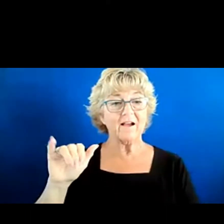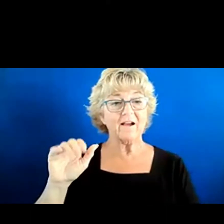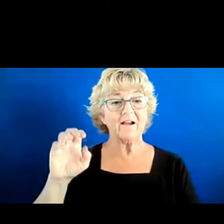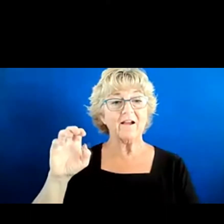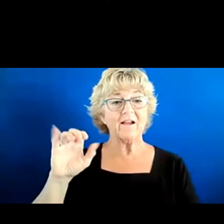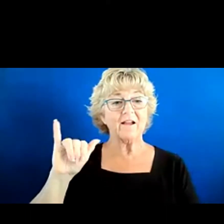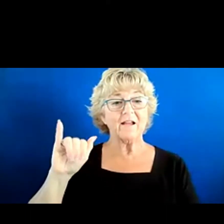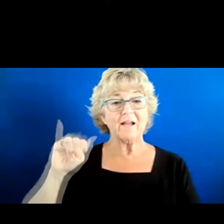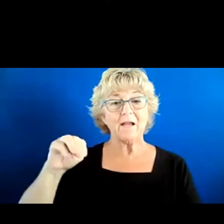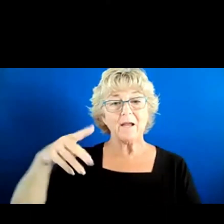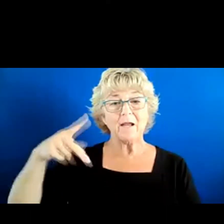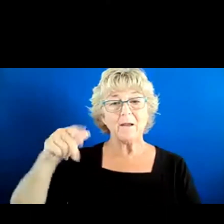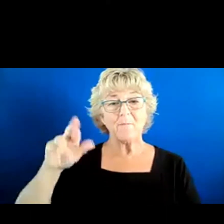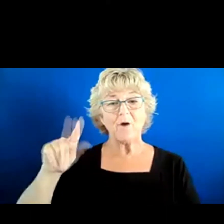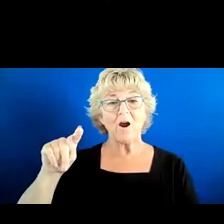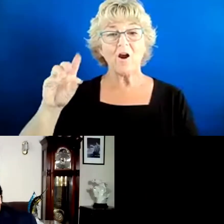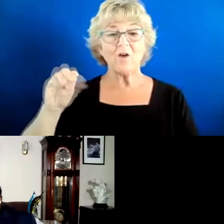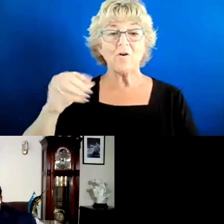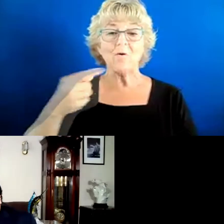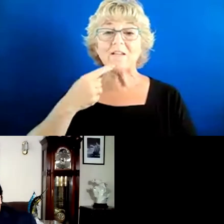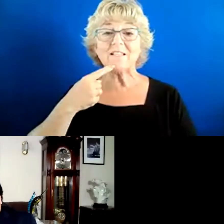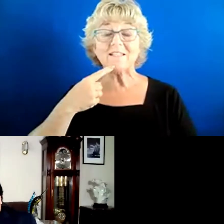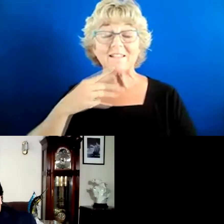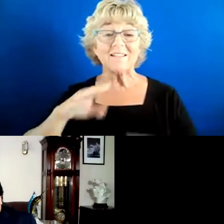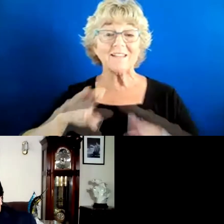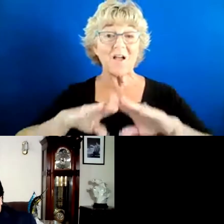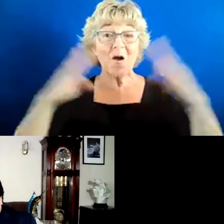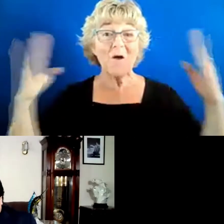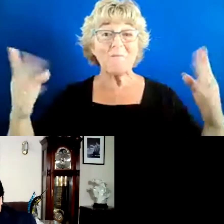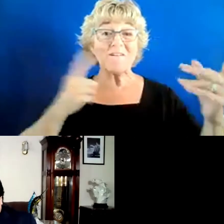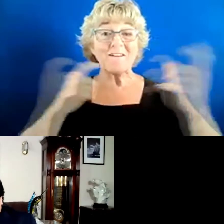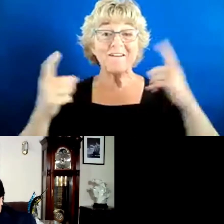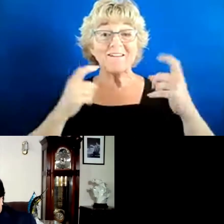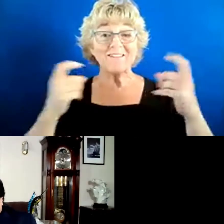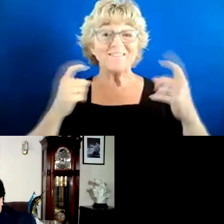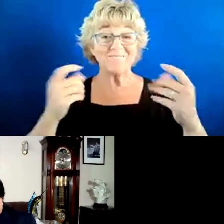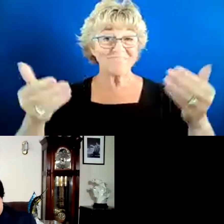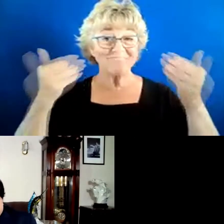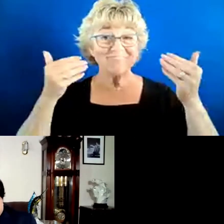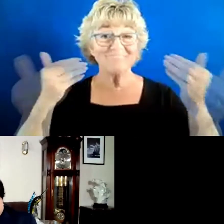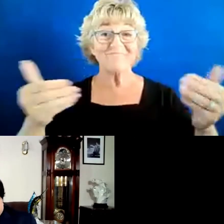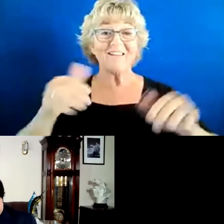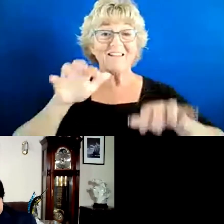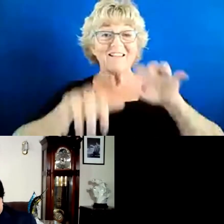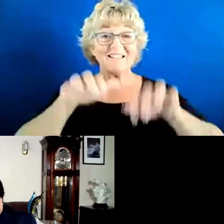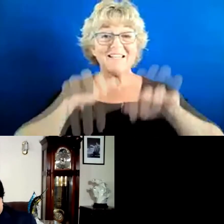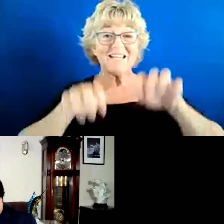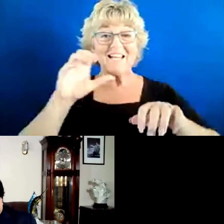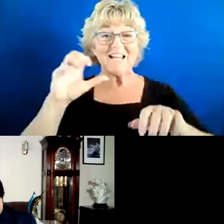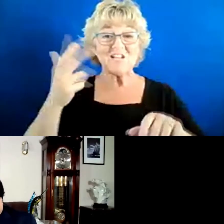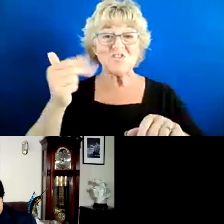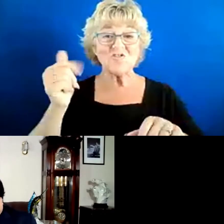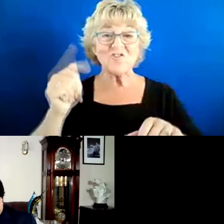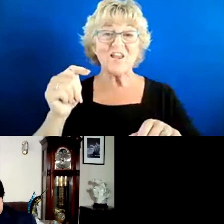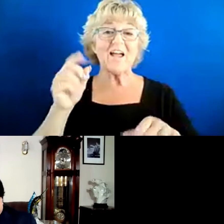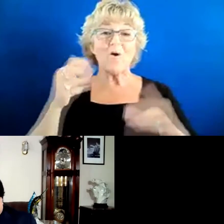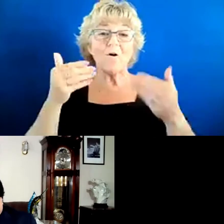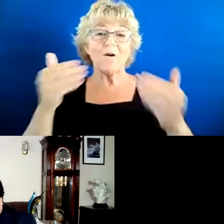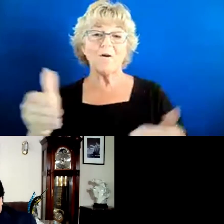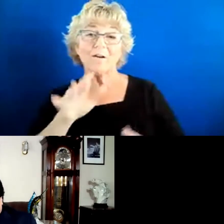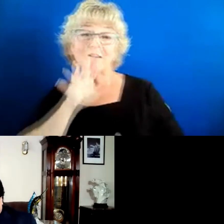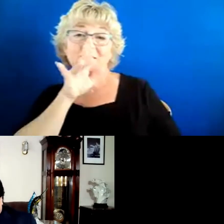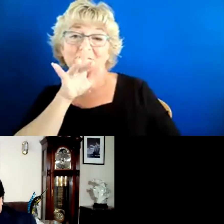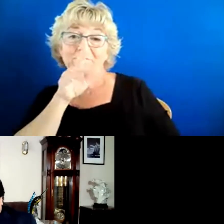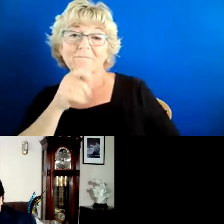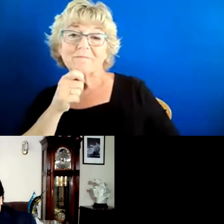questions. Please unmute yourself or post your question chat and ask Mr.